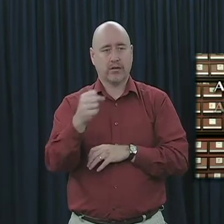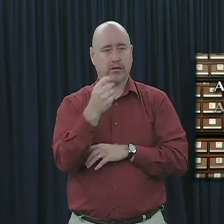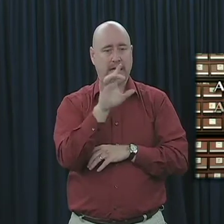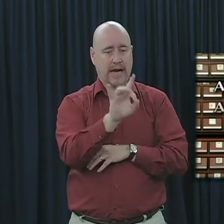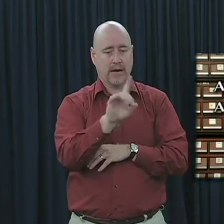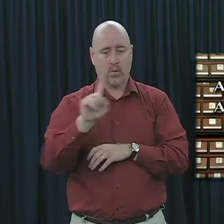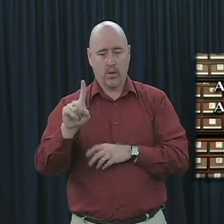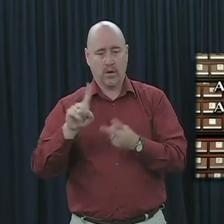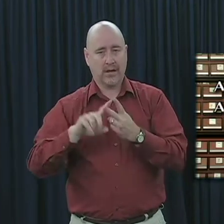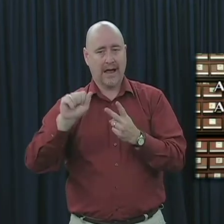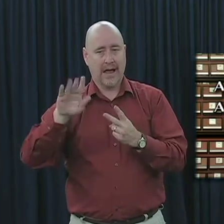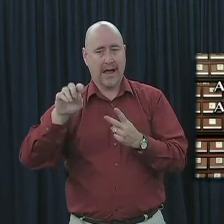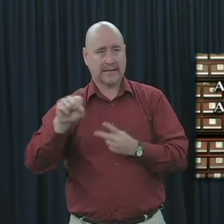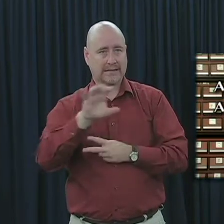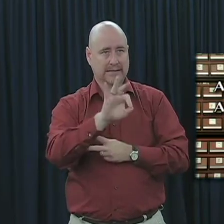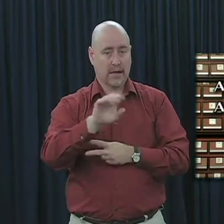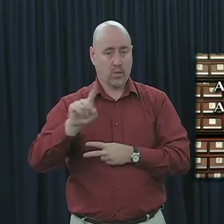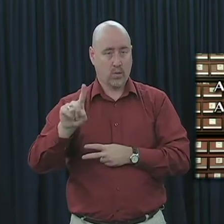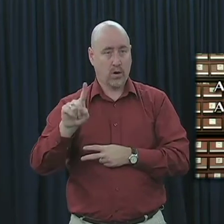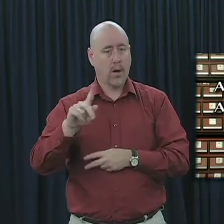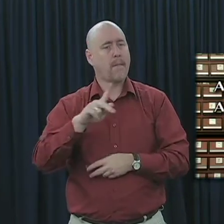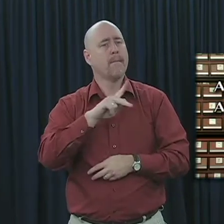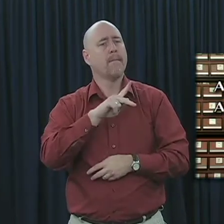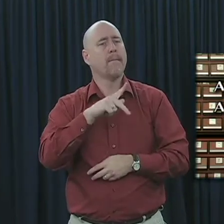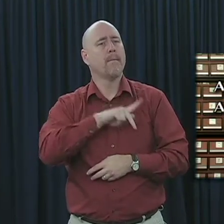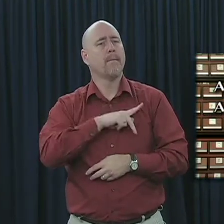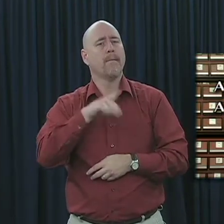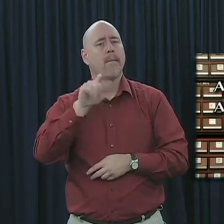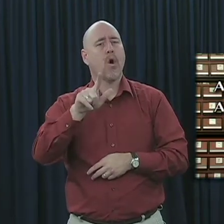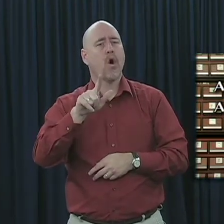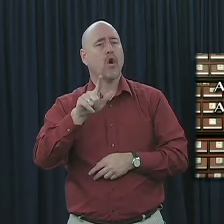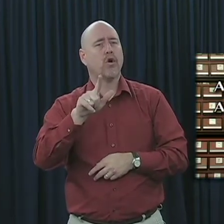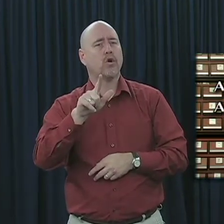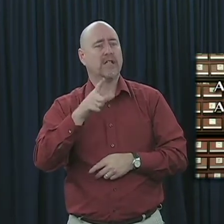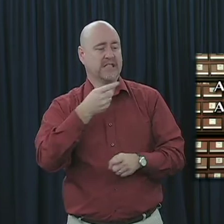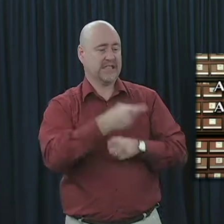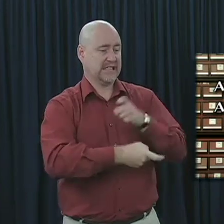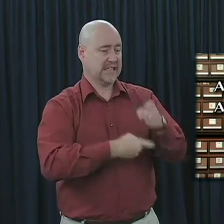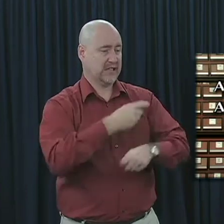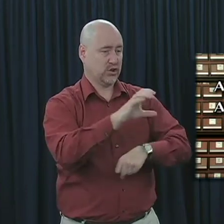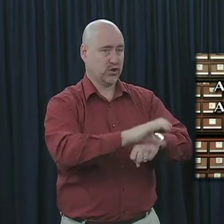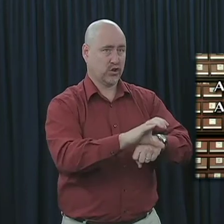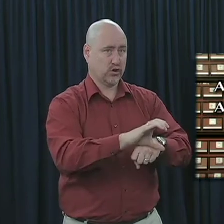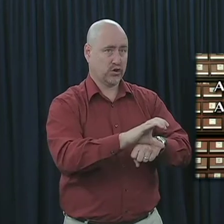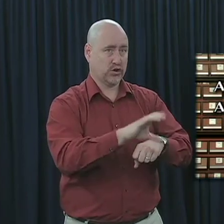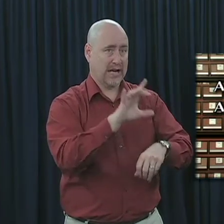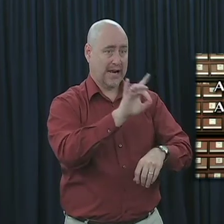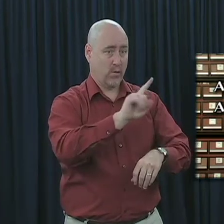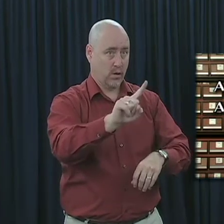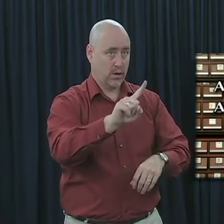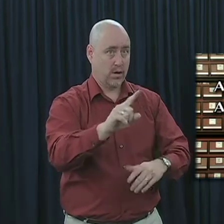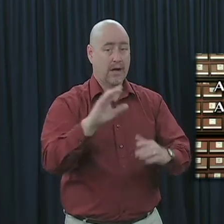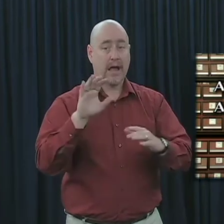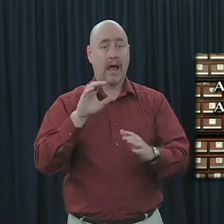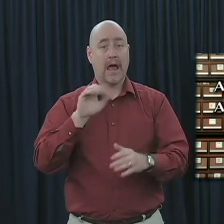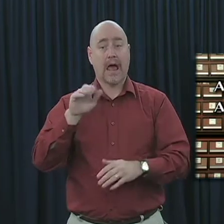Acts 9-1. Paul is persecuting the church, Acts 8-1. In Acts 9-1, it says that he's persecuting the